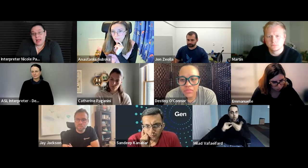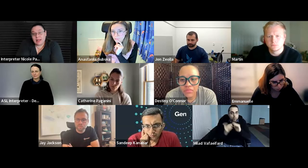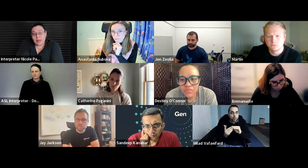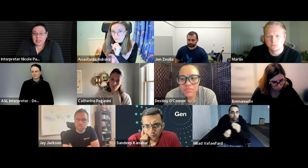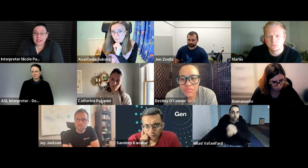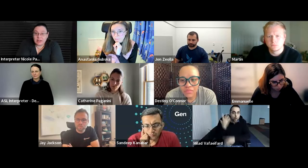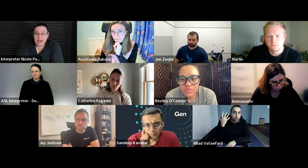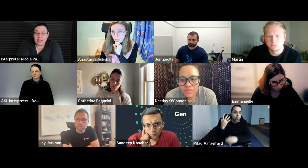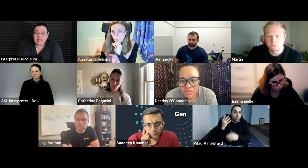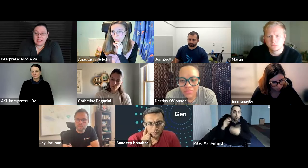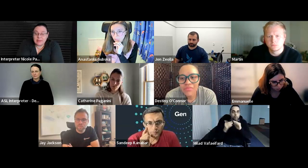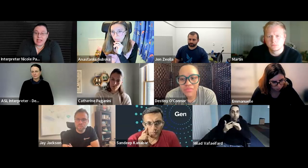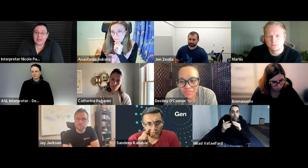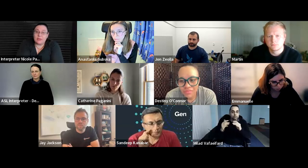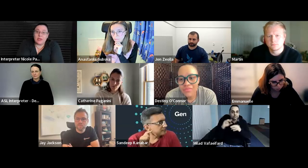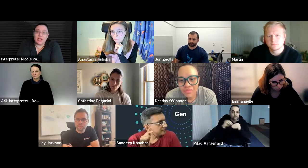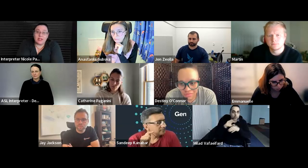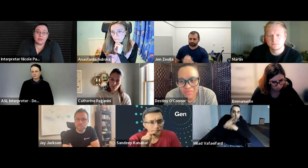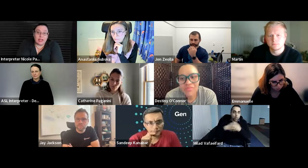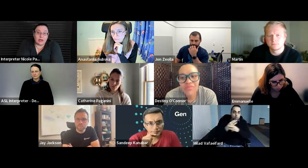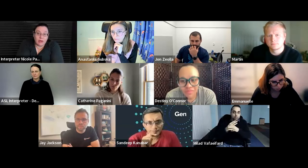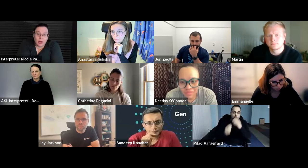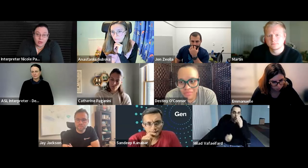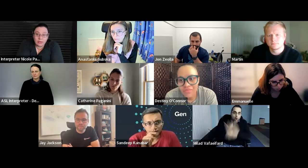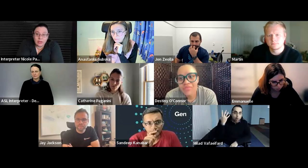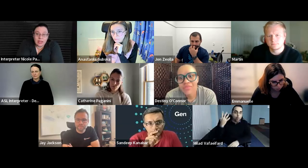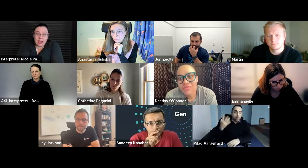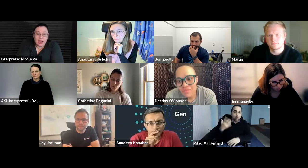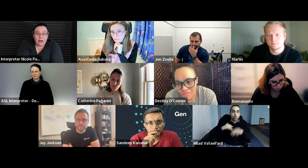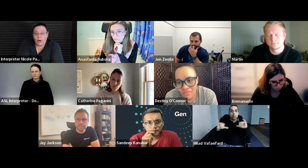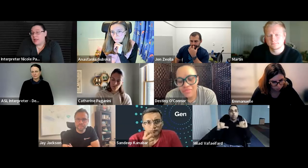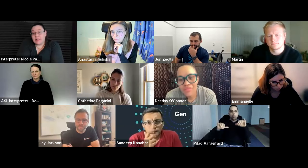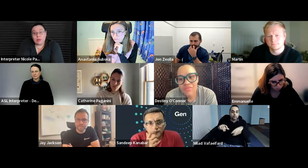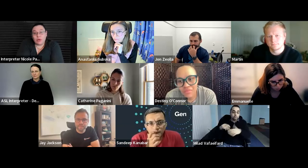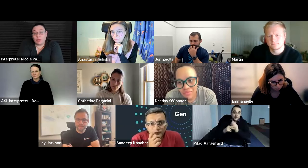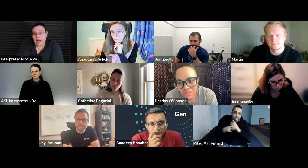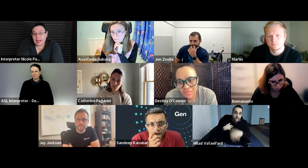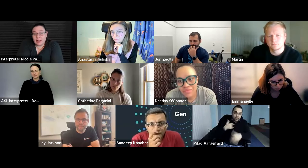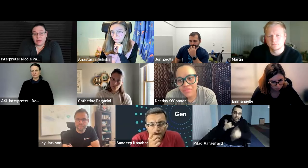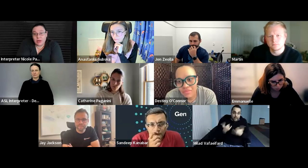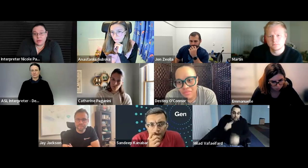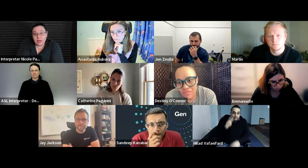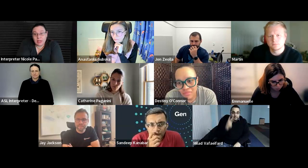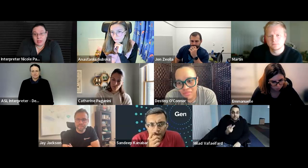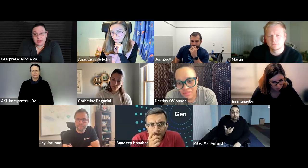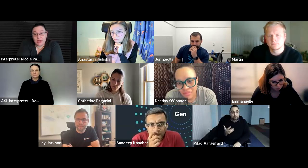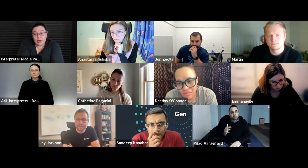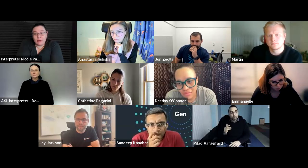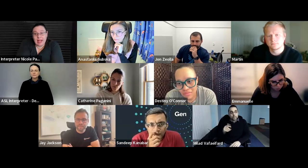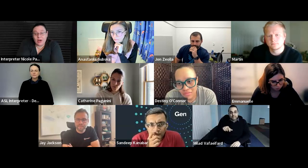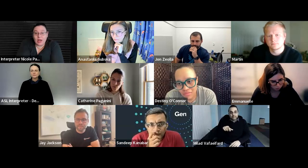and up until now it seems like the community has really grown honestly worldwide it's grown